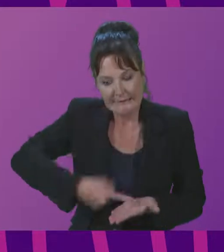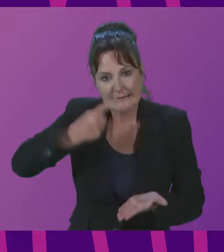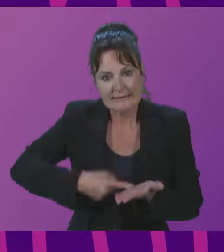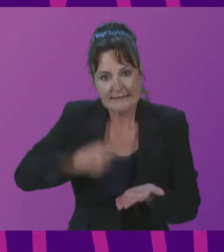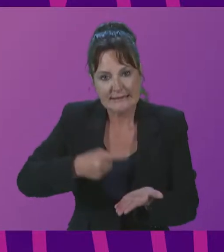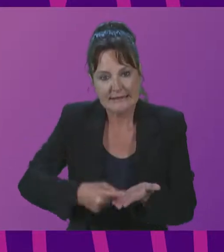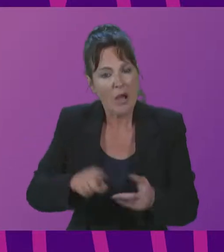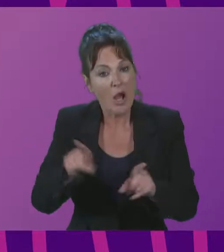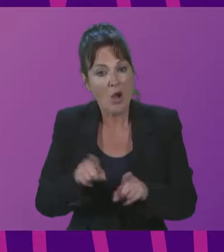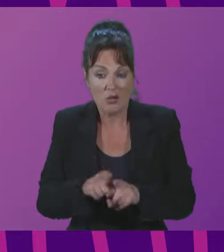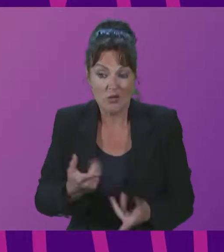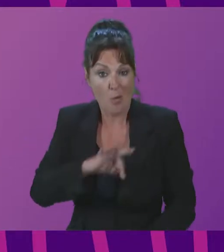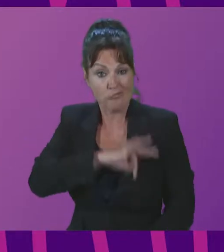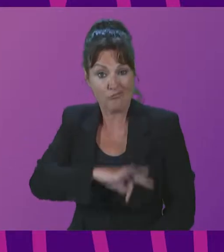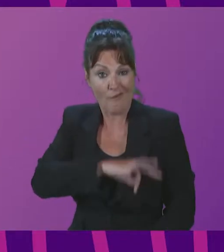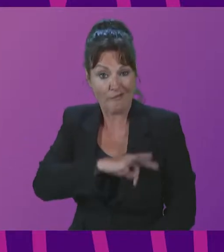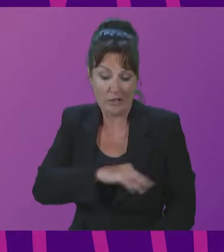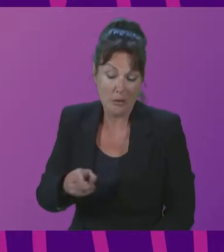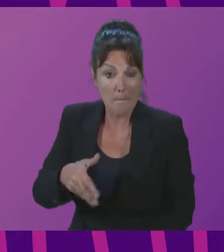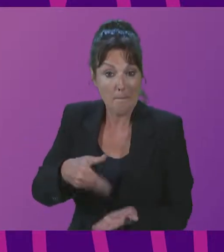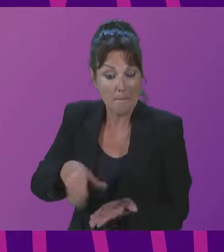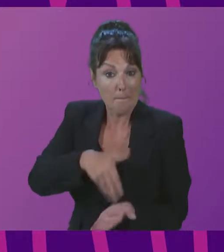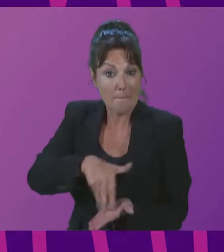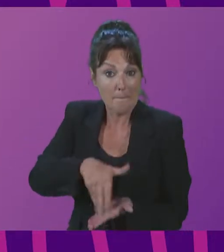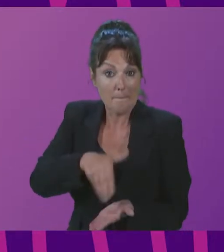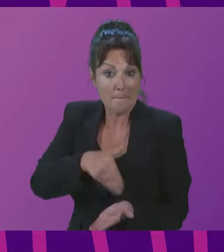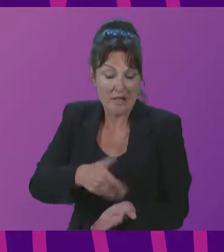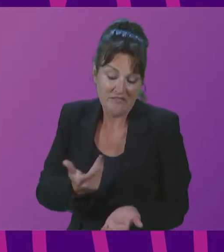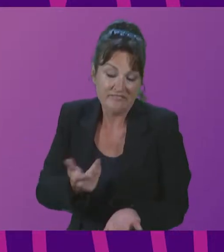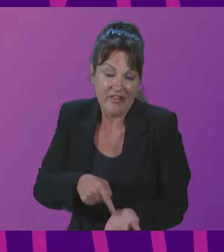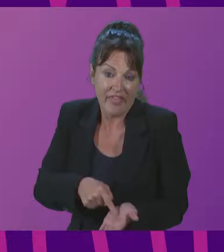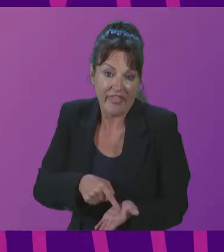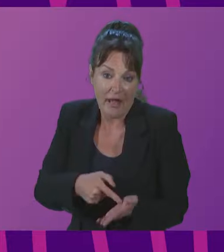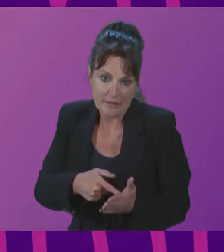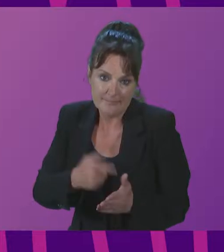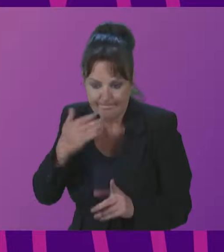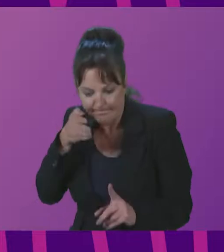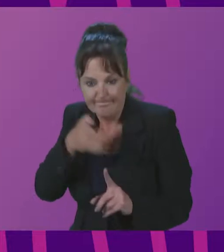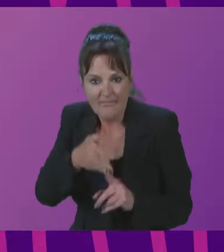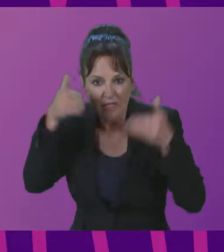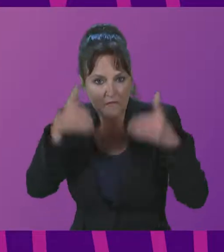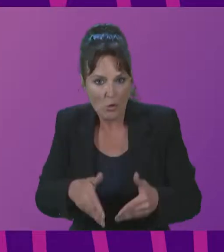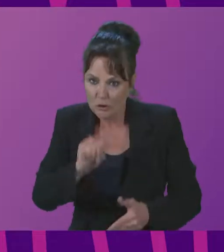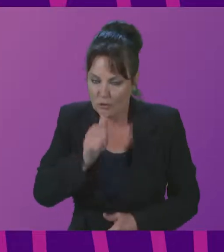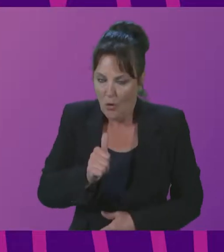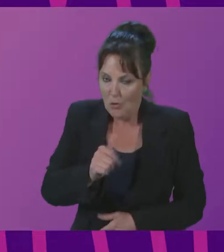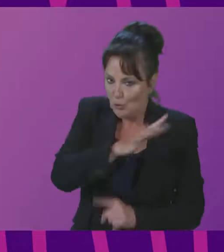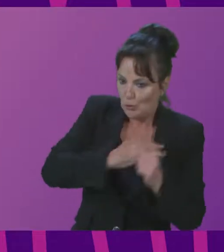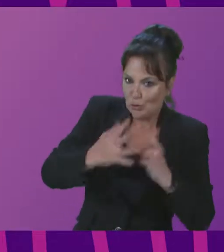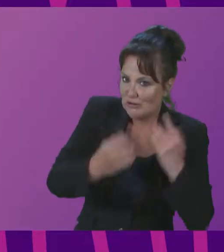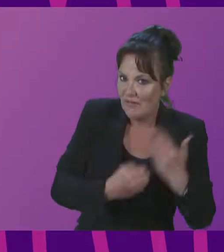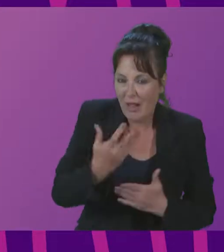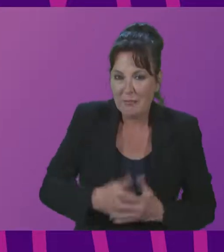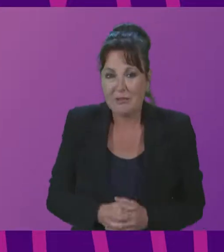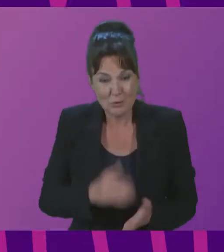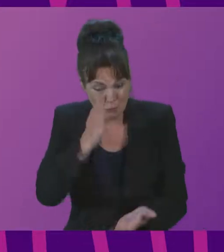Mapping cultural activity, protecting it in areas threatened by gentrification was also emphasized. And the necessity of reframing